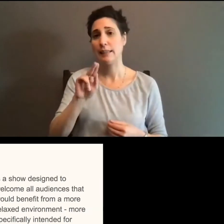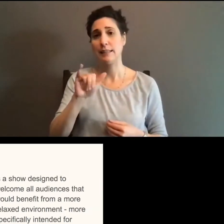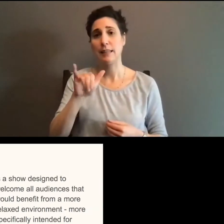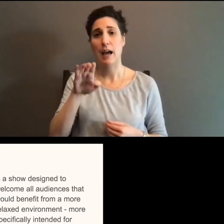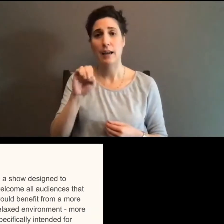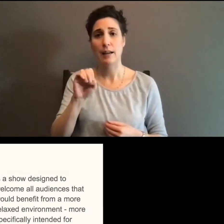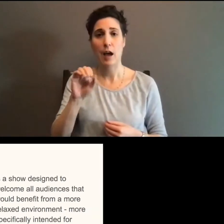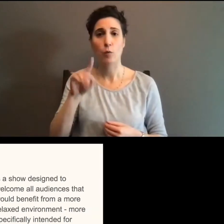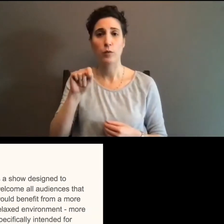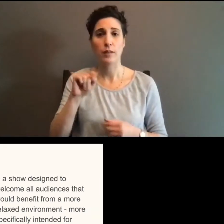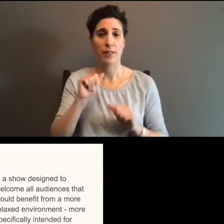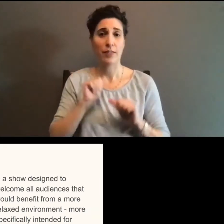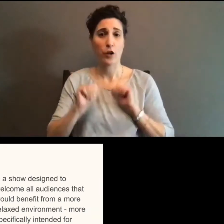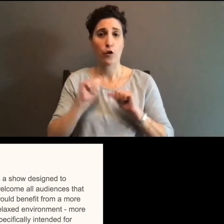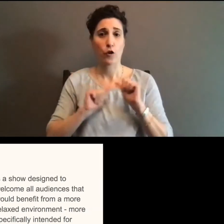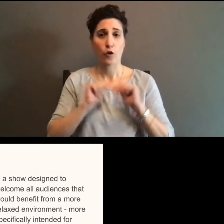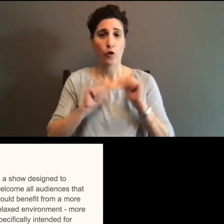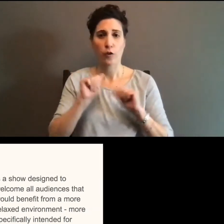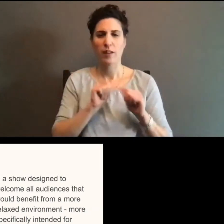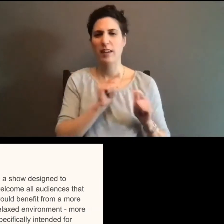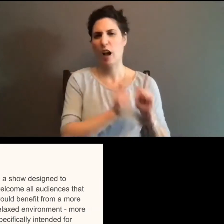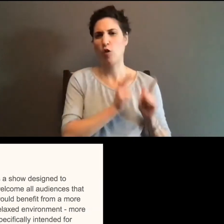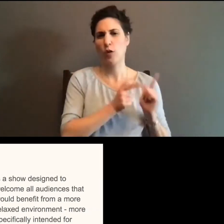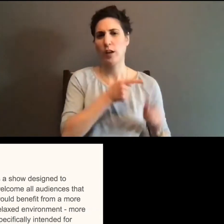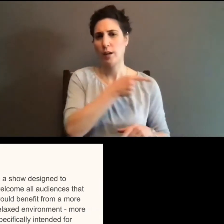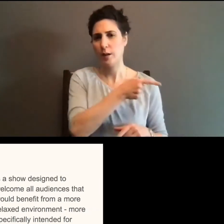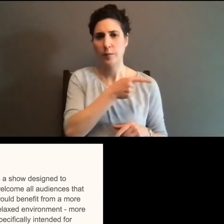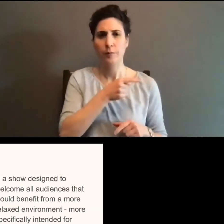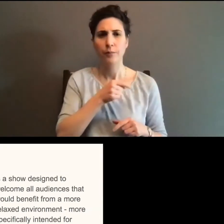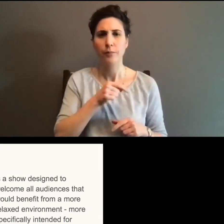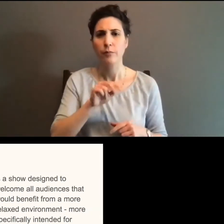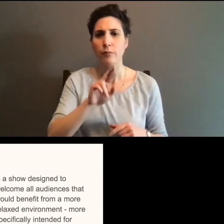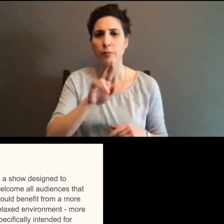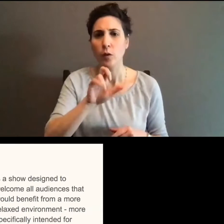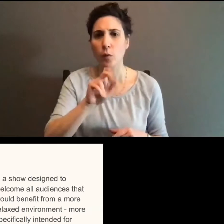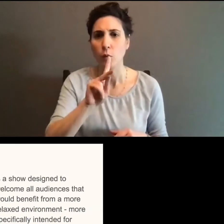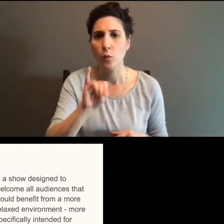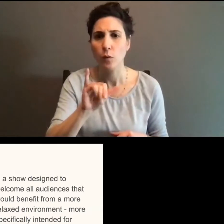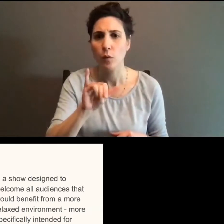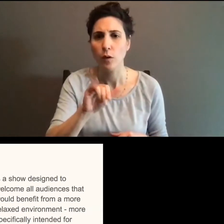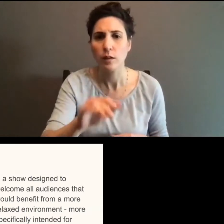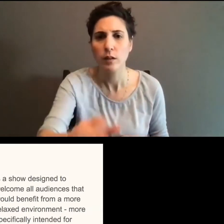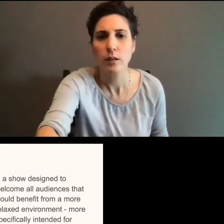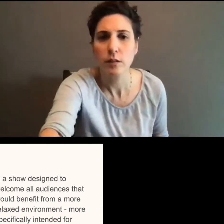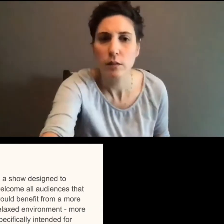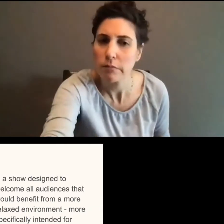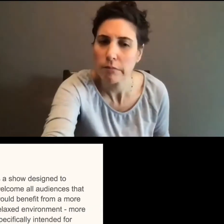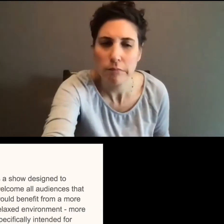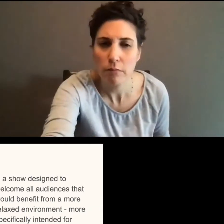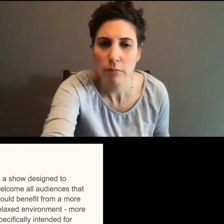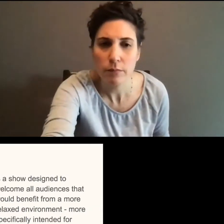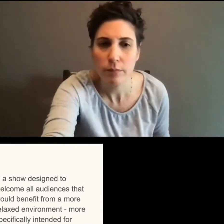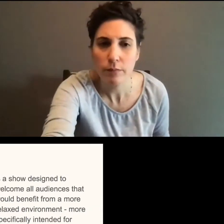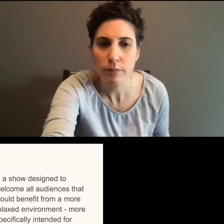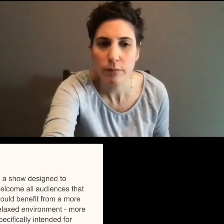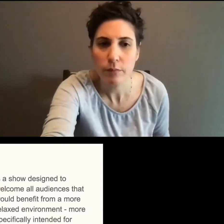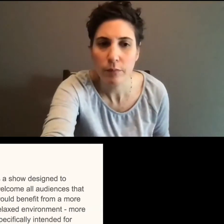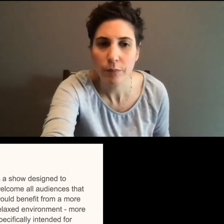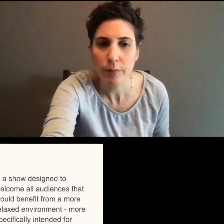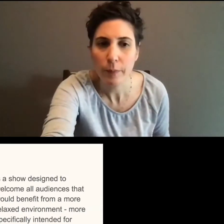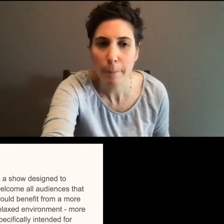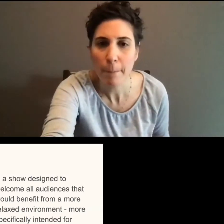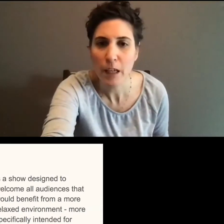Calgary, where Ricky Entz, who is one, I think the only relaxed performance consultant who is also autistic